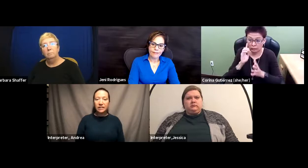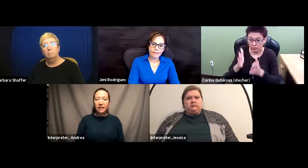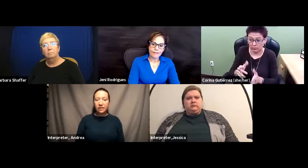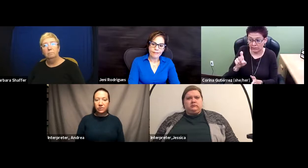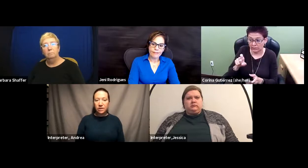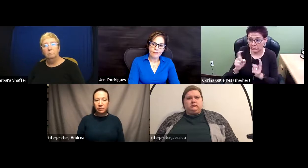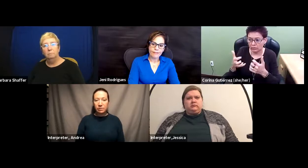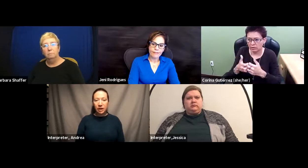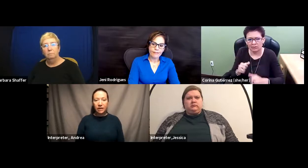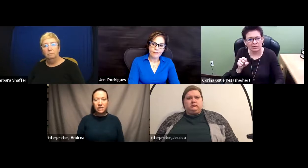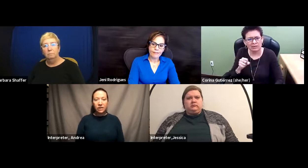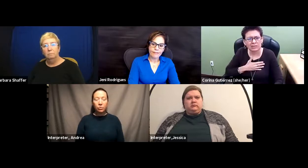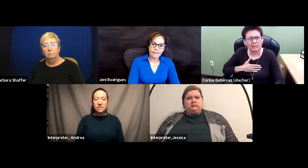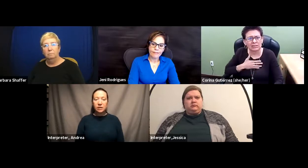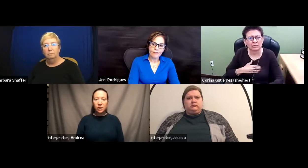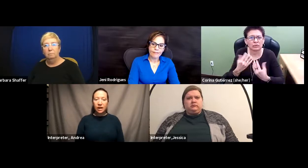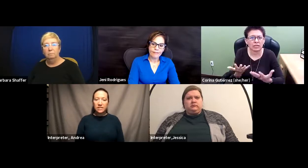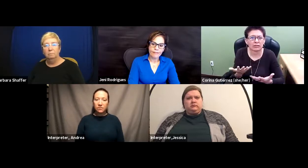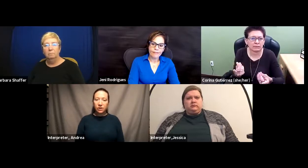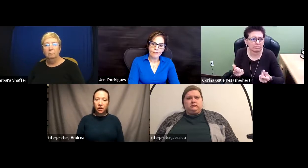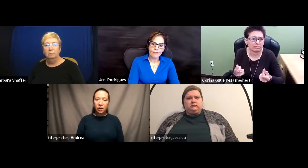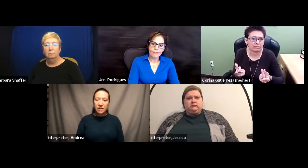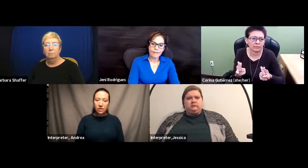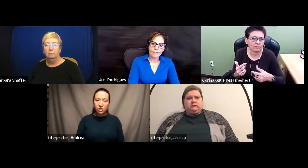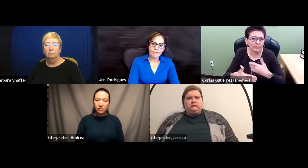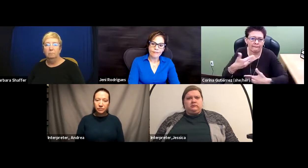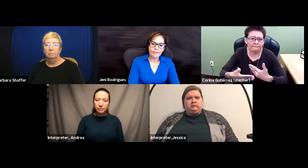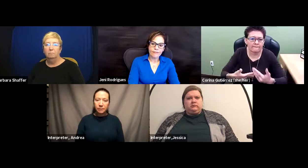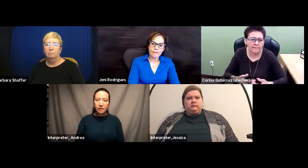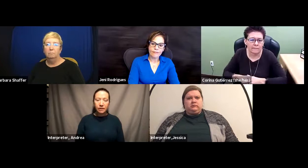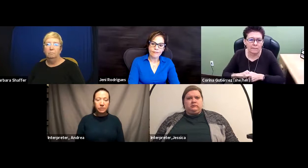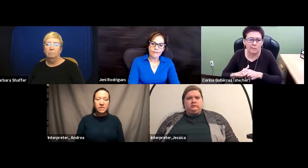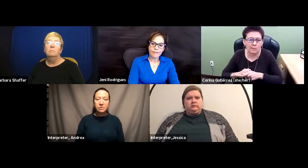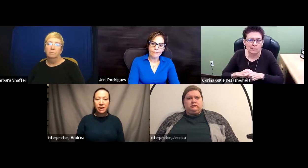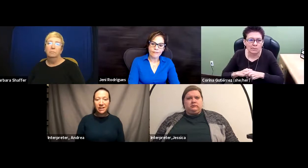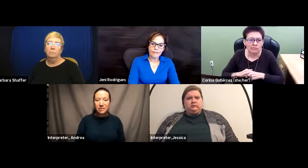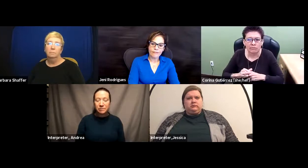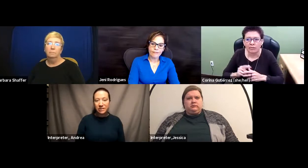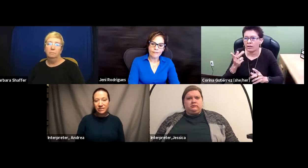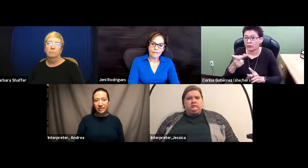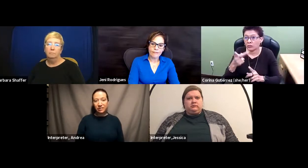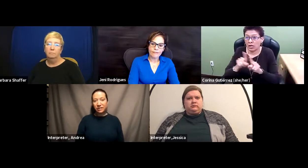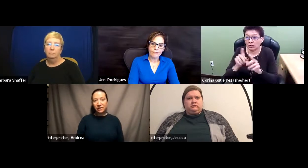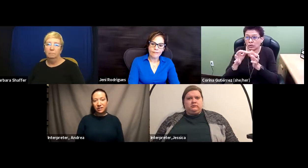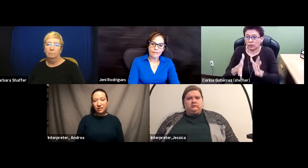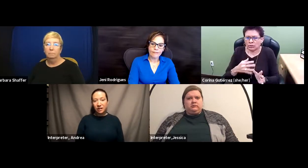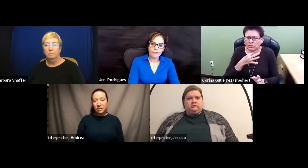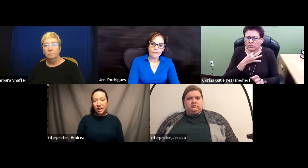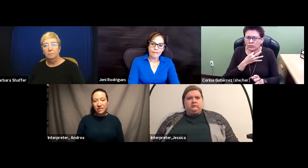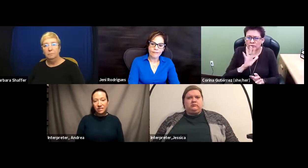I'd like you to keep in mind. When someone asks for an accommodation, please provide it expediently. I mean, as